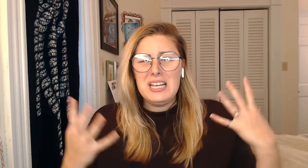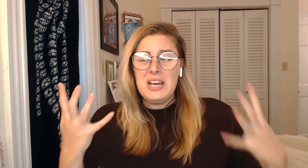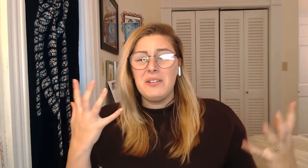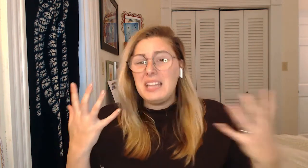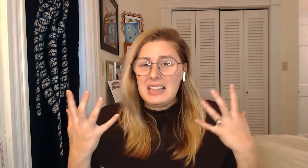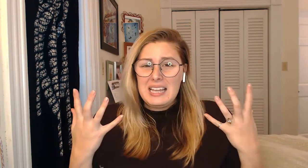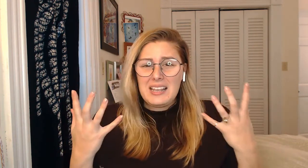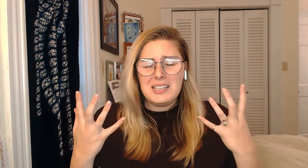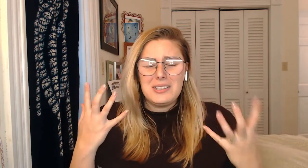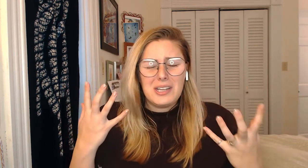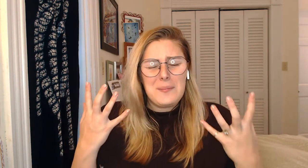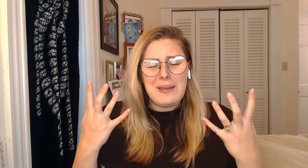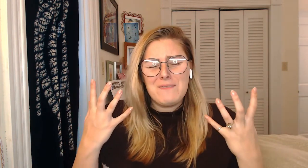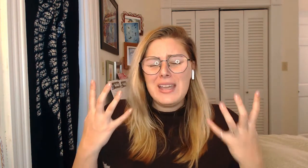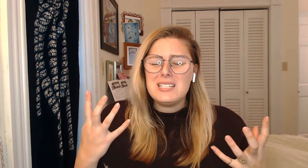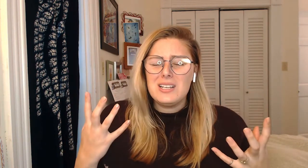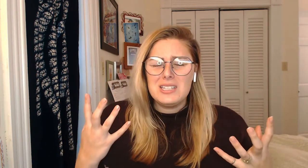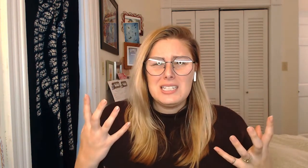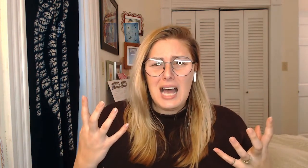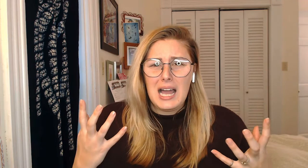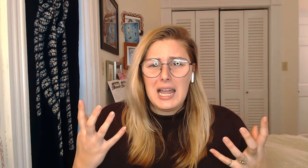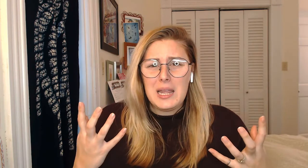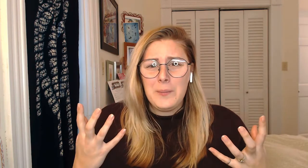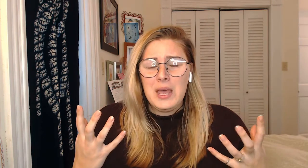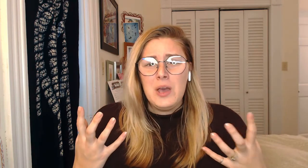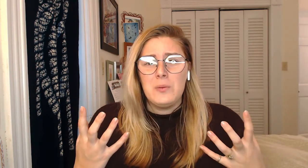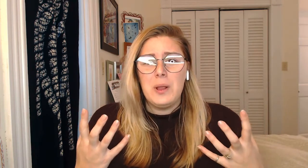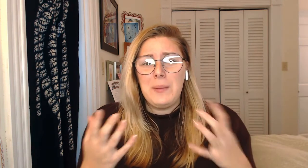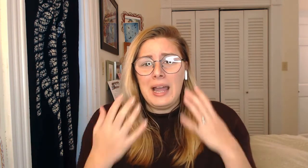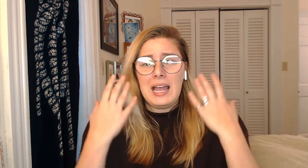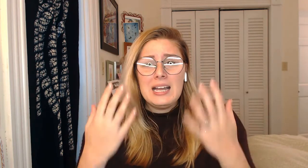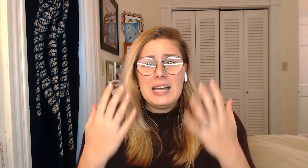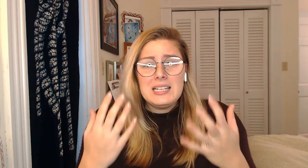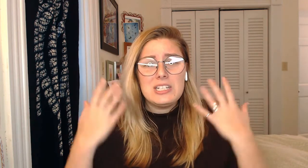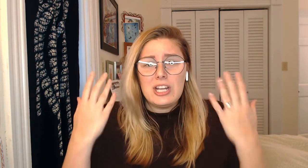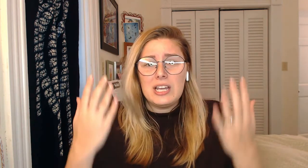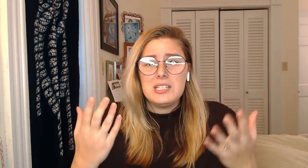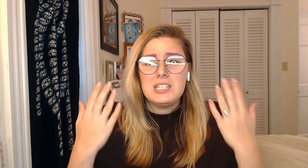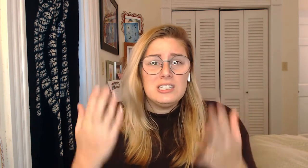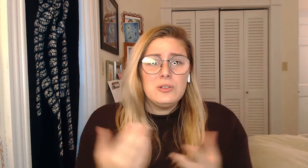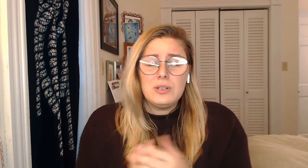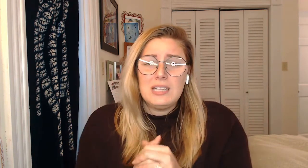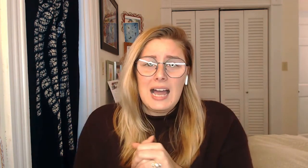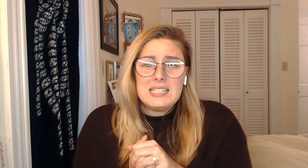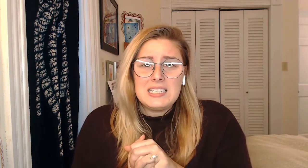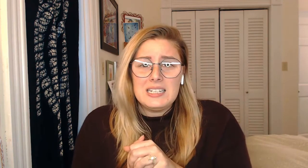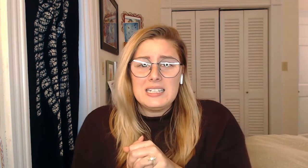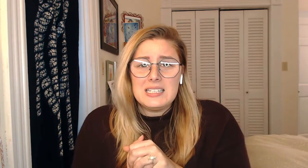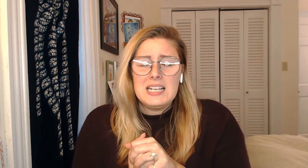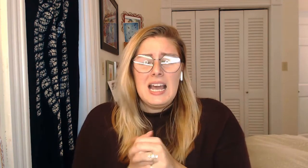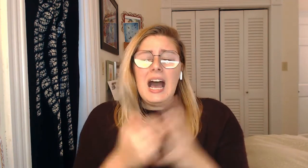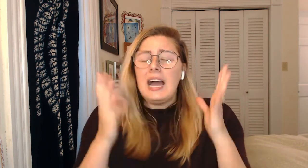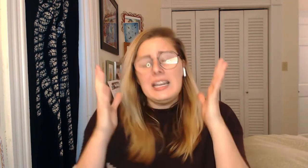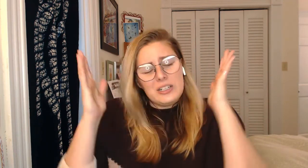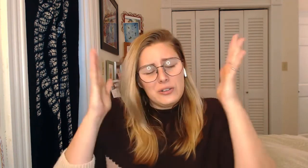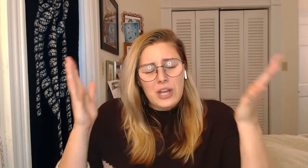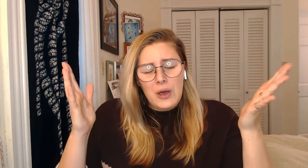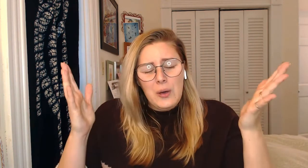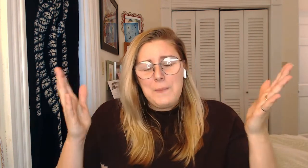well, I like how they look on my face all the time. Will my eyes adjust to new glasses? I don't know. But